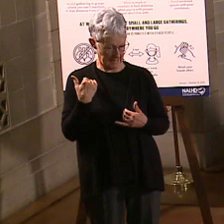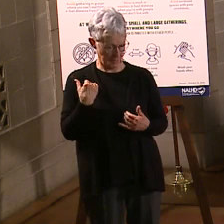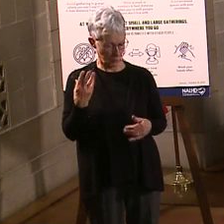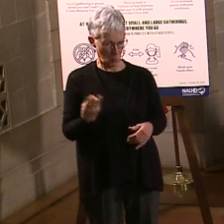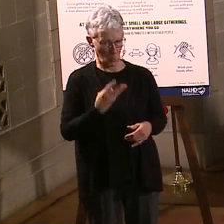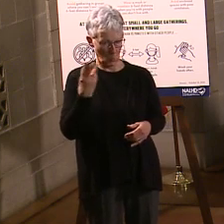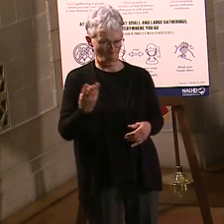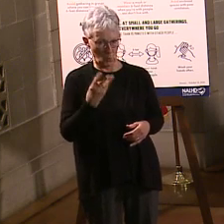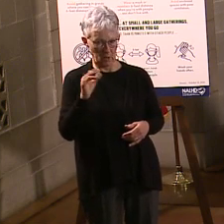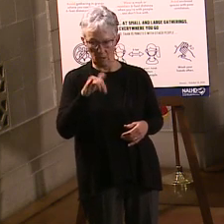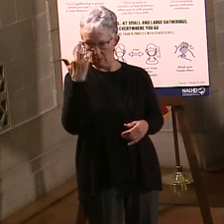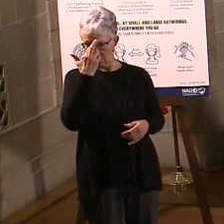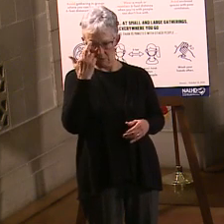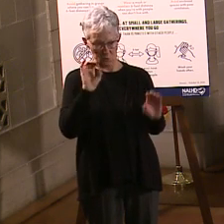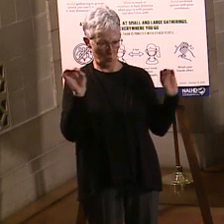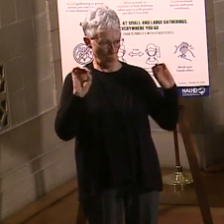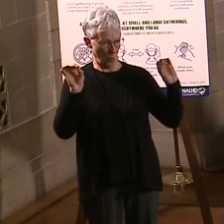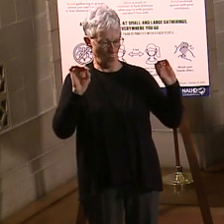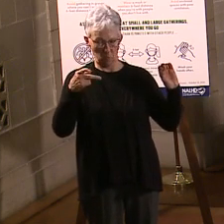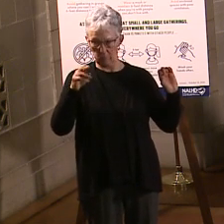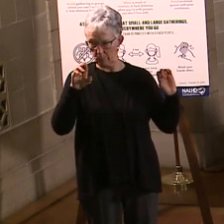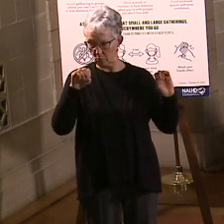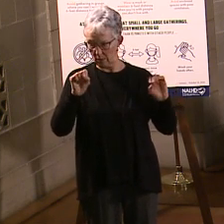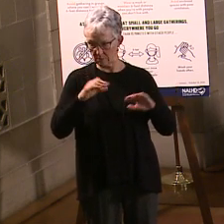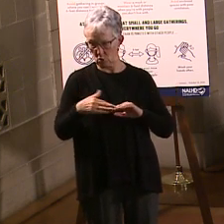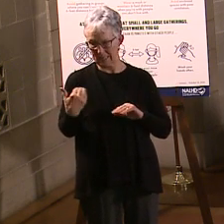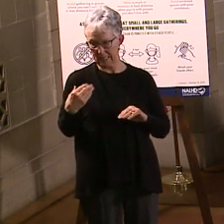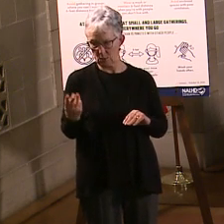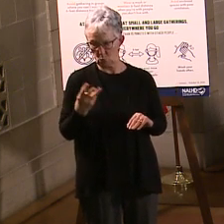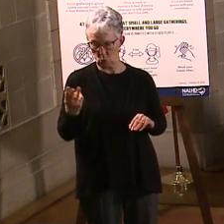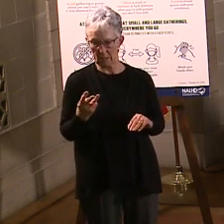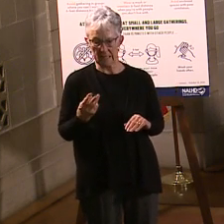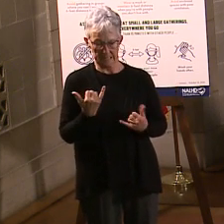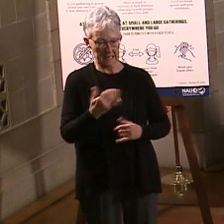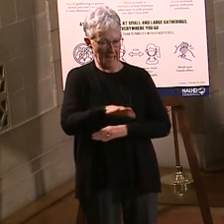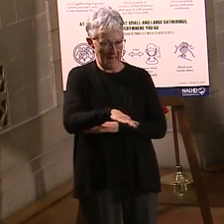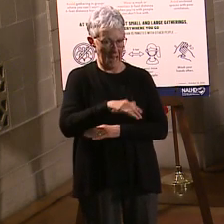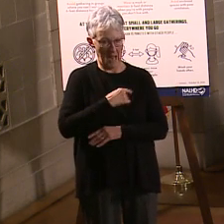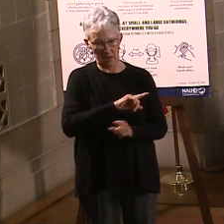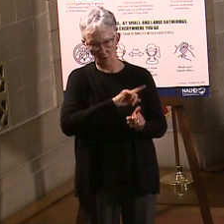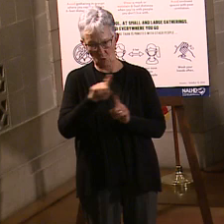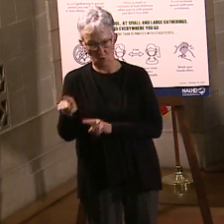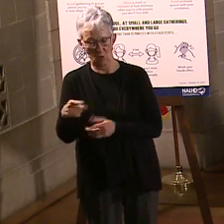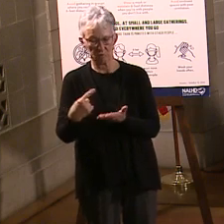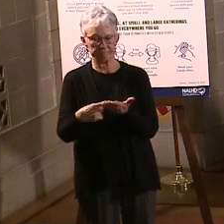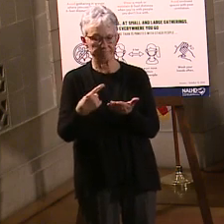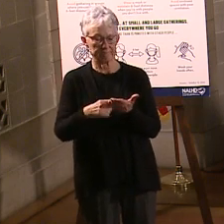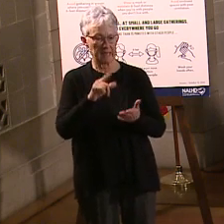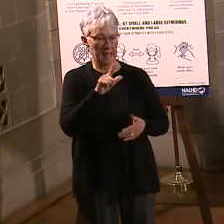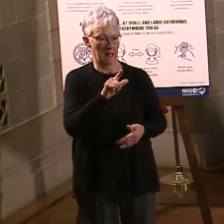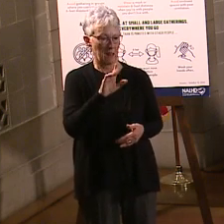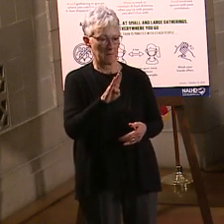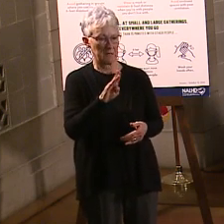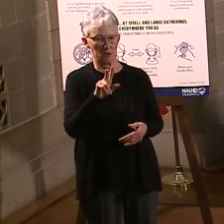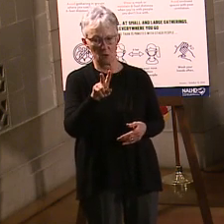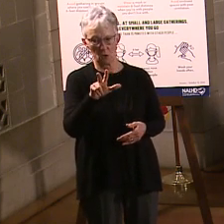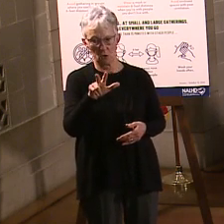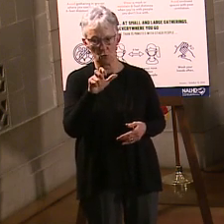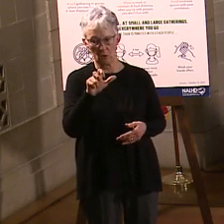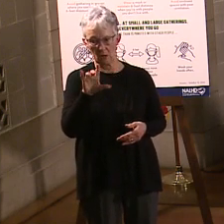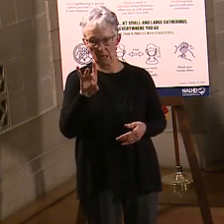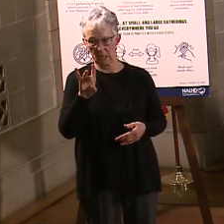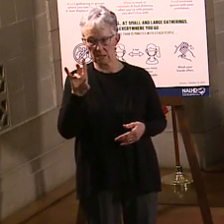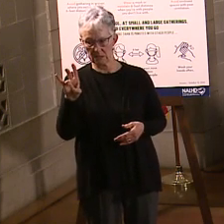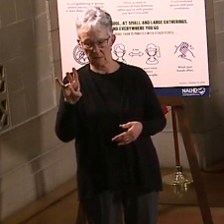we didn't have our Wednesday press briefing. This afternoon I'll be back in front of the Revenue Committee talking about LB387. That's our Veterans Relief Tax